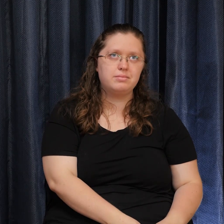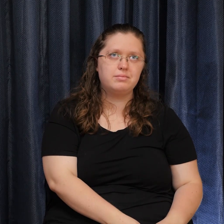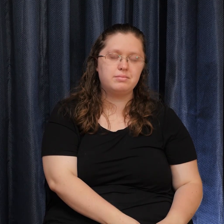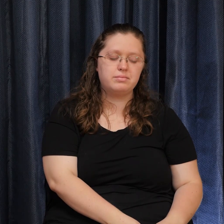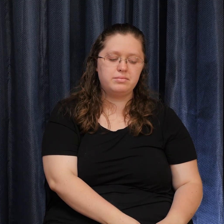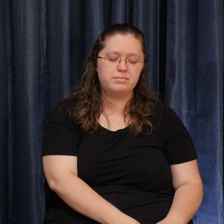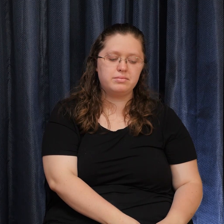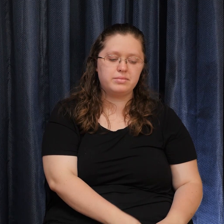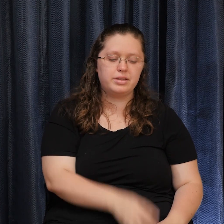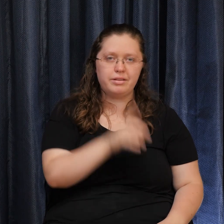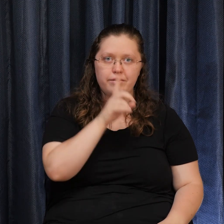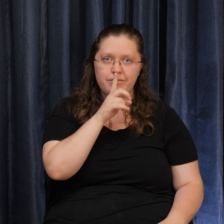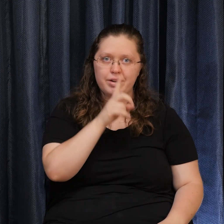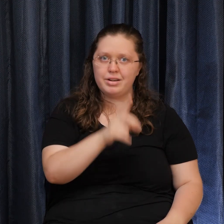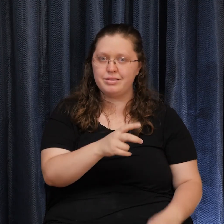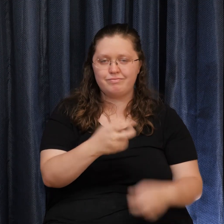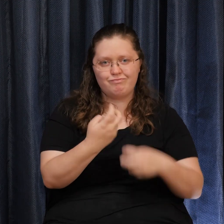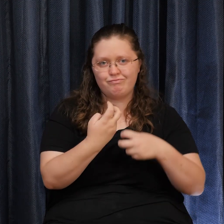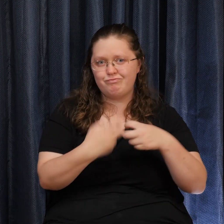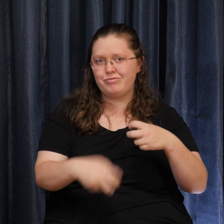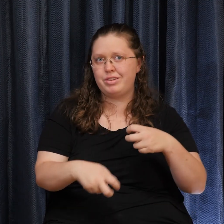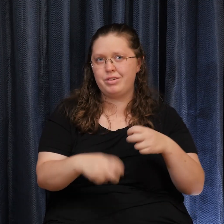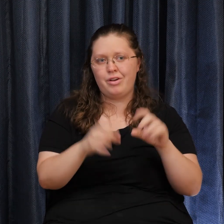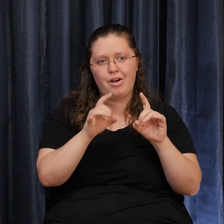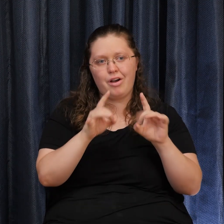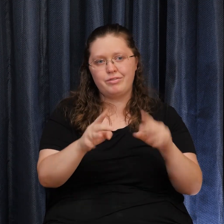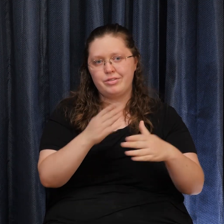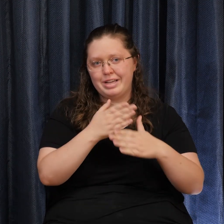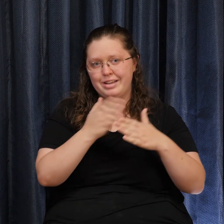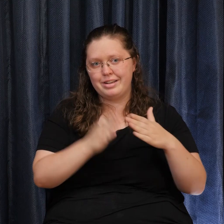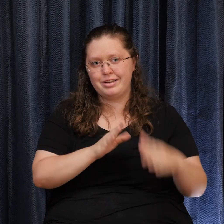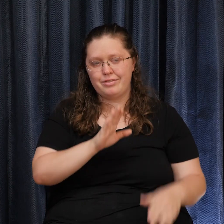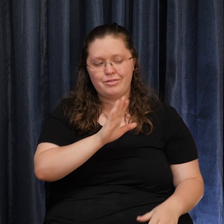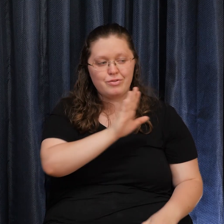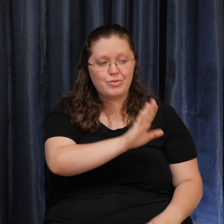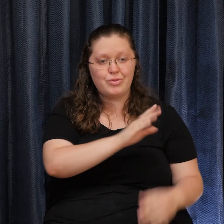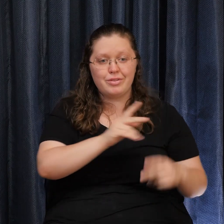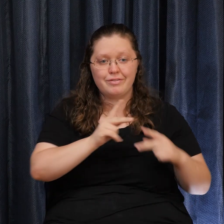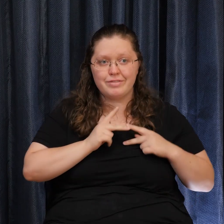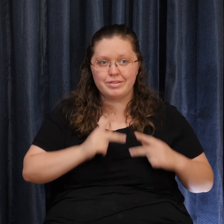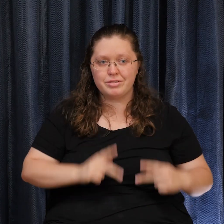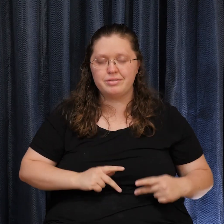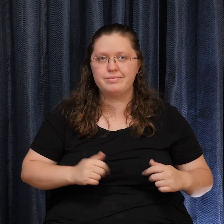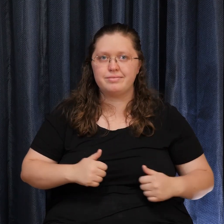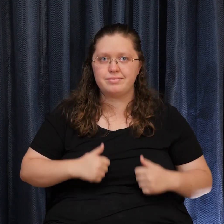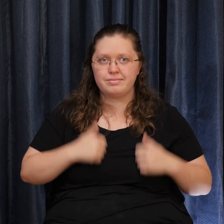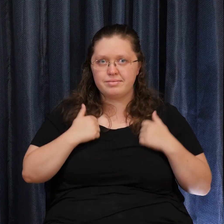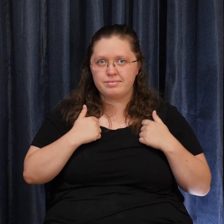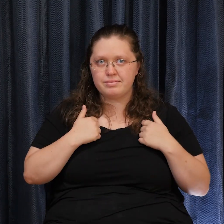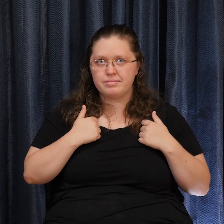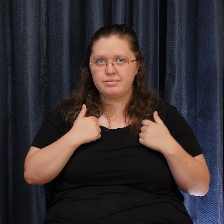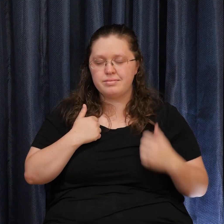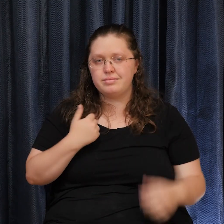difficult And horrible ending Of your physical life We extend to you Peace